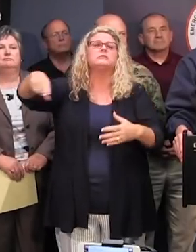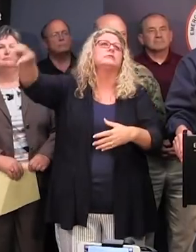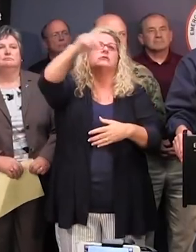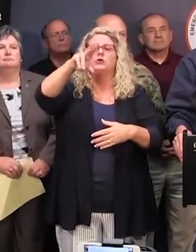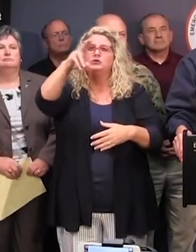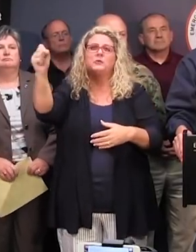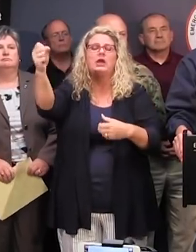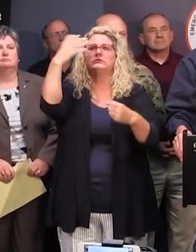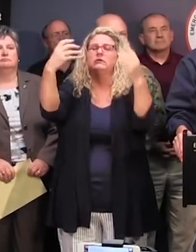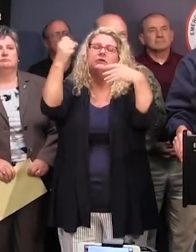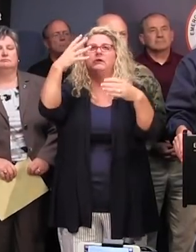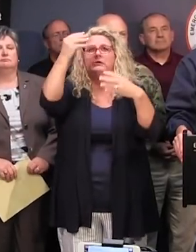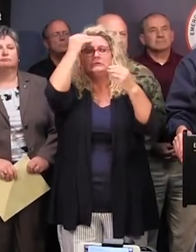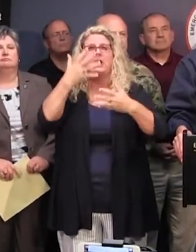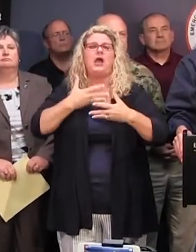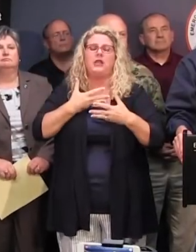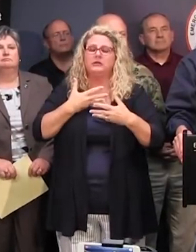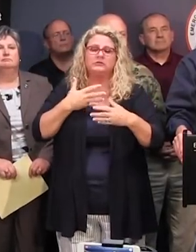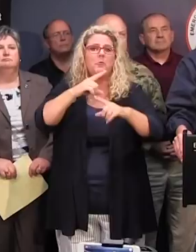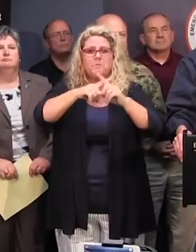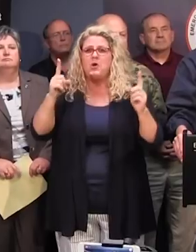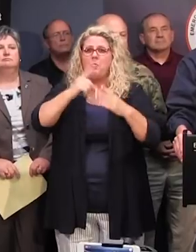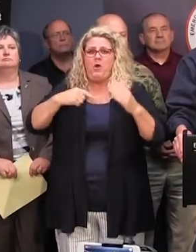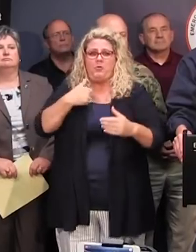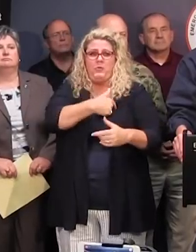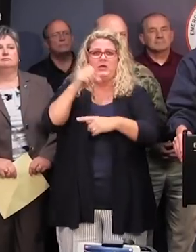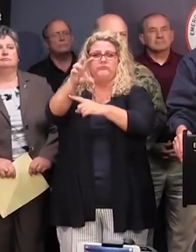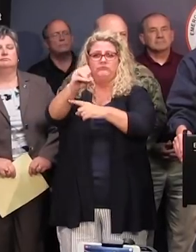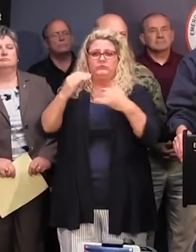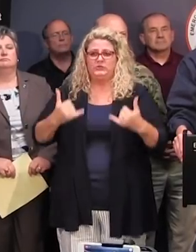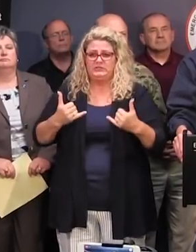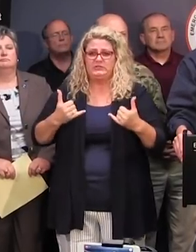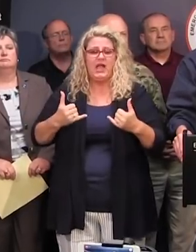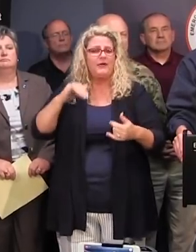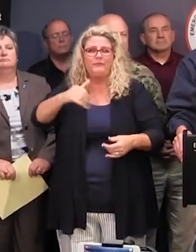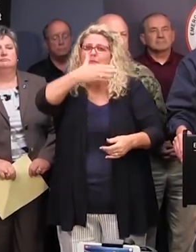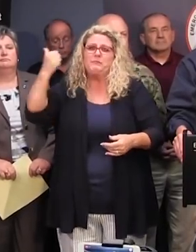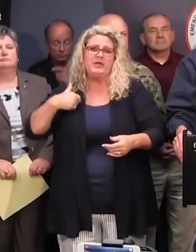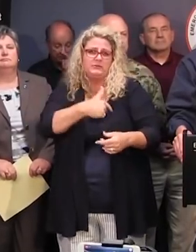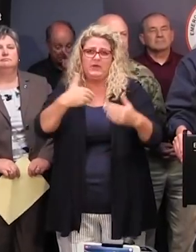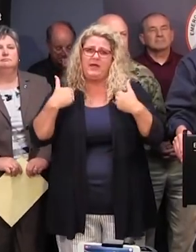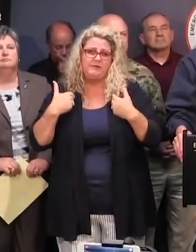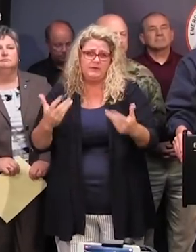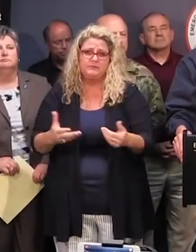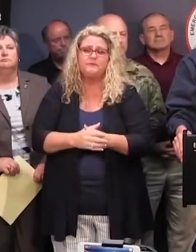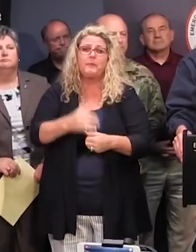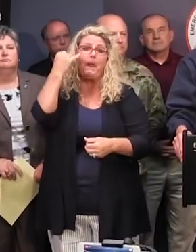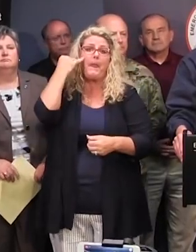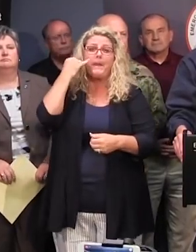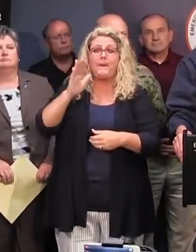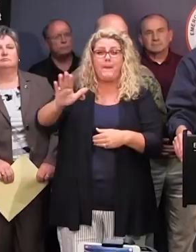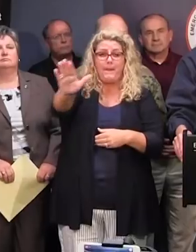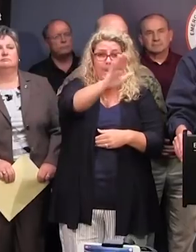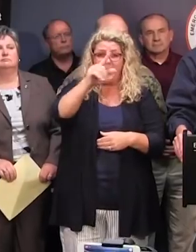what we are telling you here is the very best information available. Point number one, if you are in an evacuation